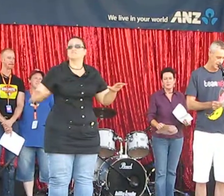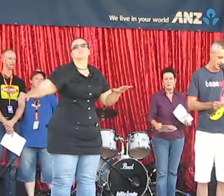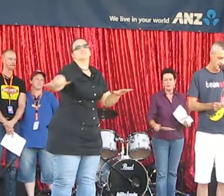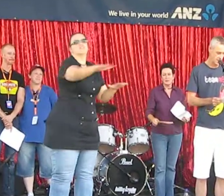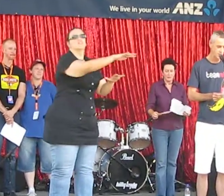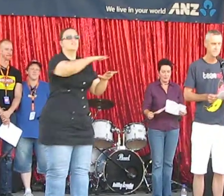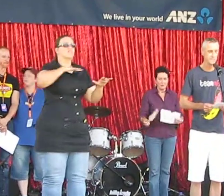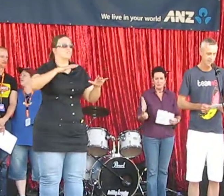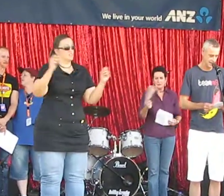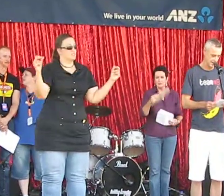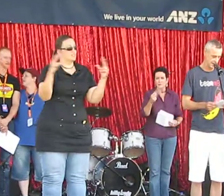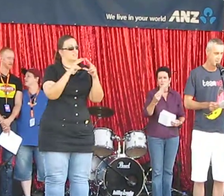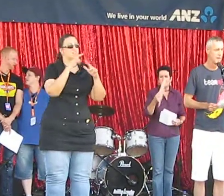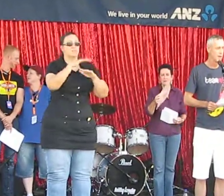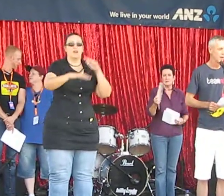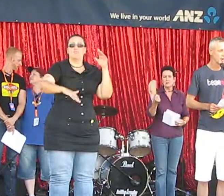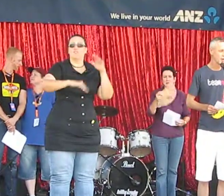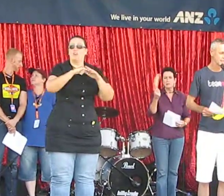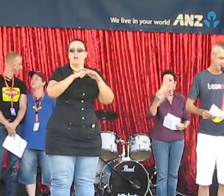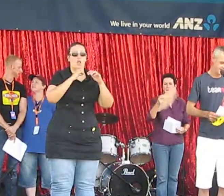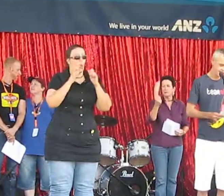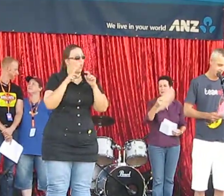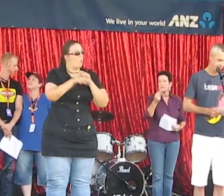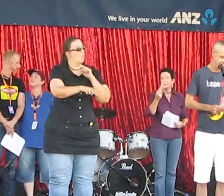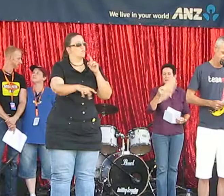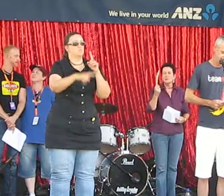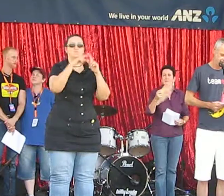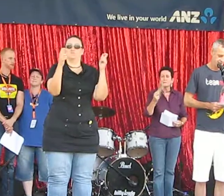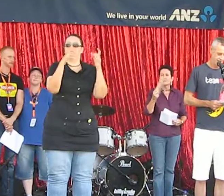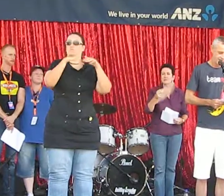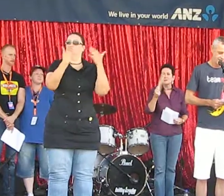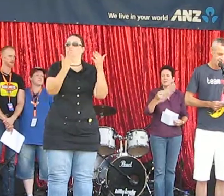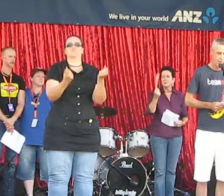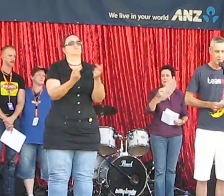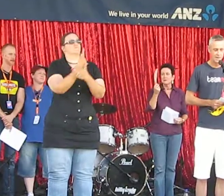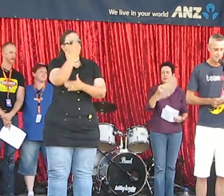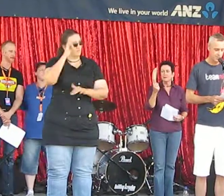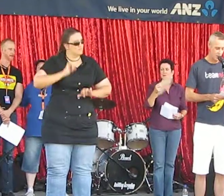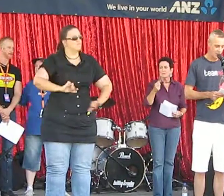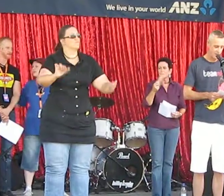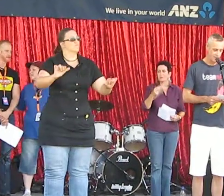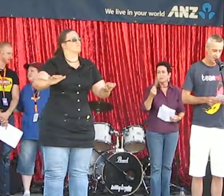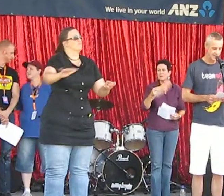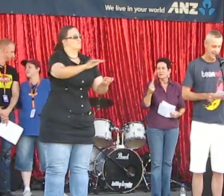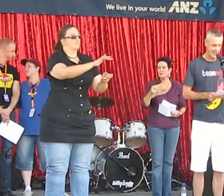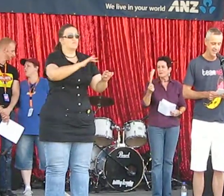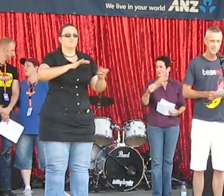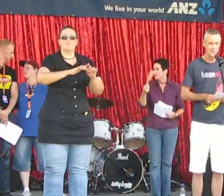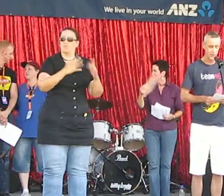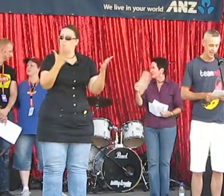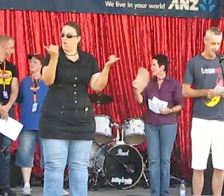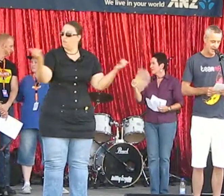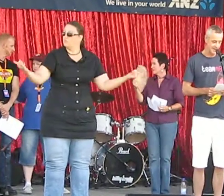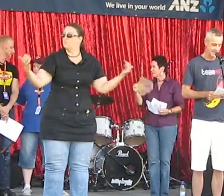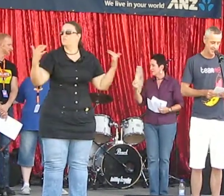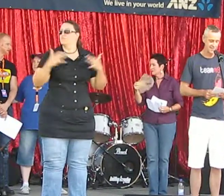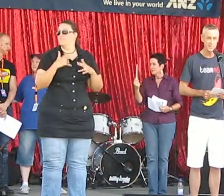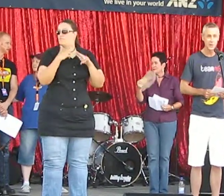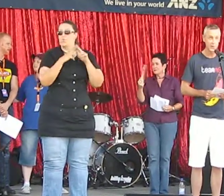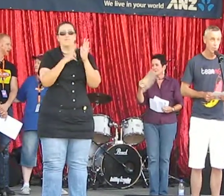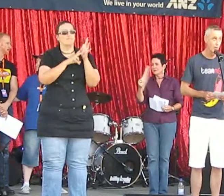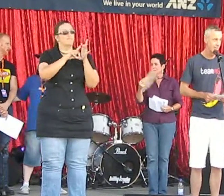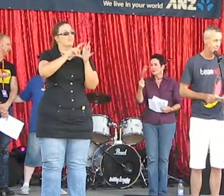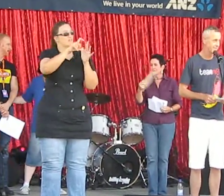Lesbian Mardi Gras launch and fair day occurs. welcome, welcome everyone today to Victoria Park